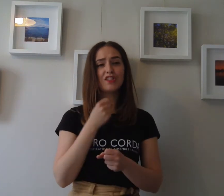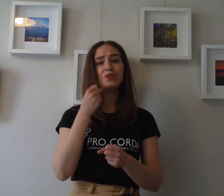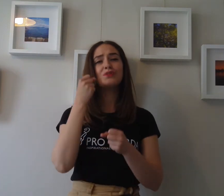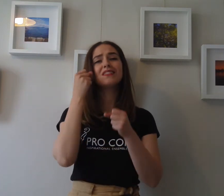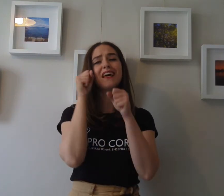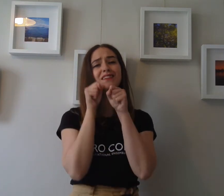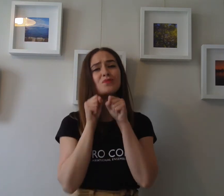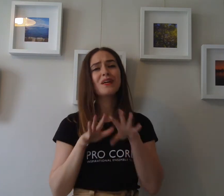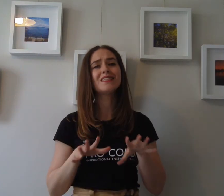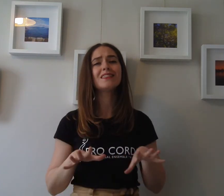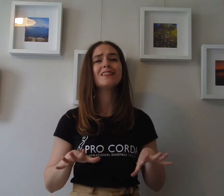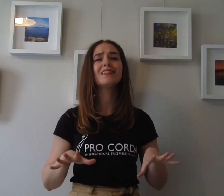and used and wasted.